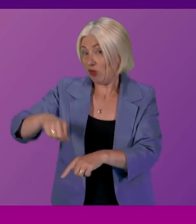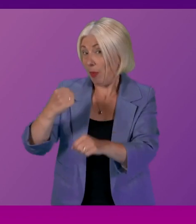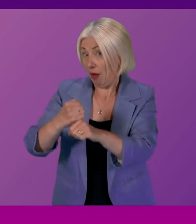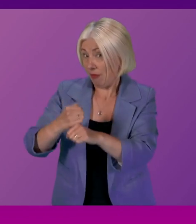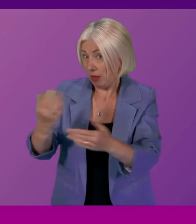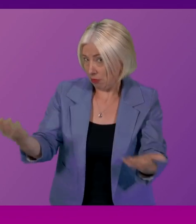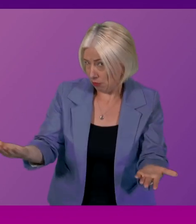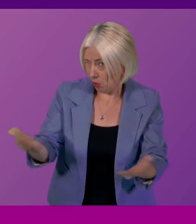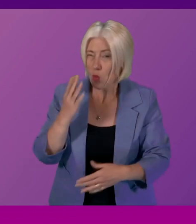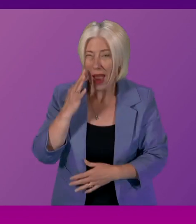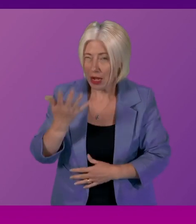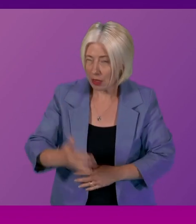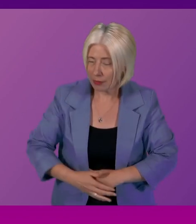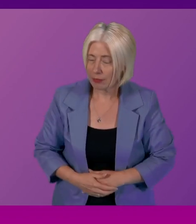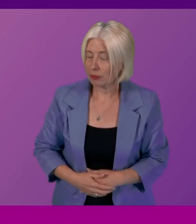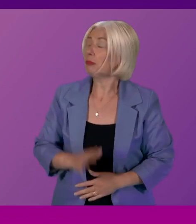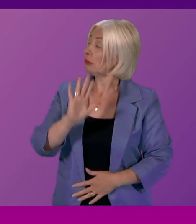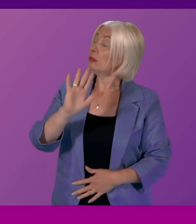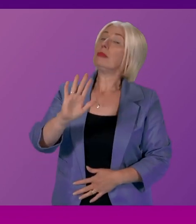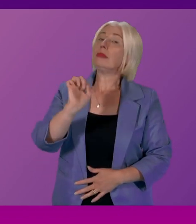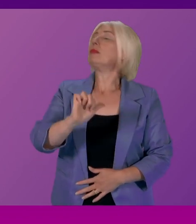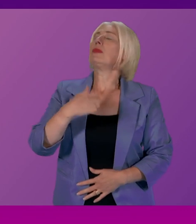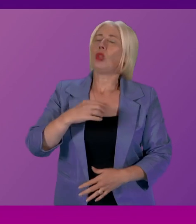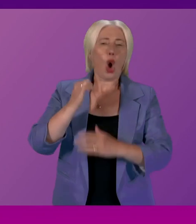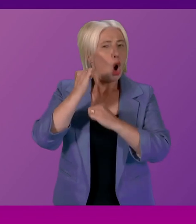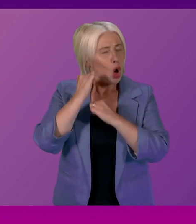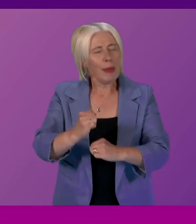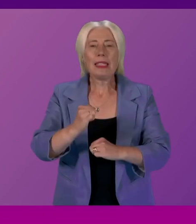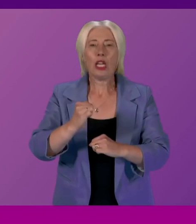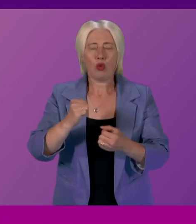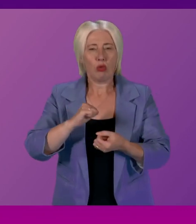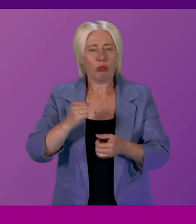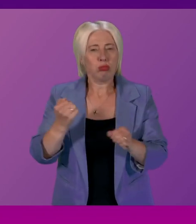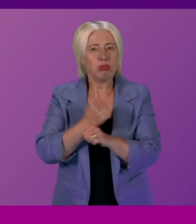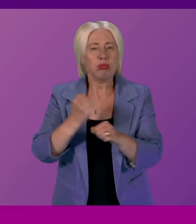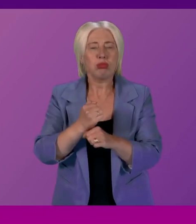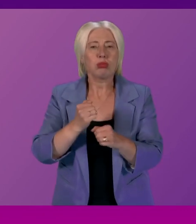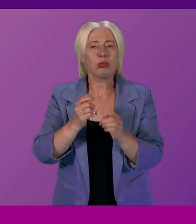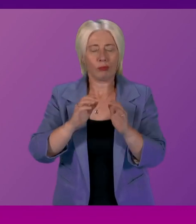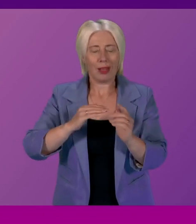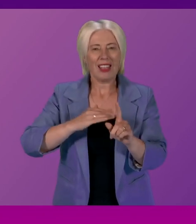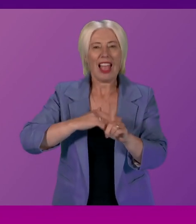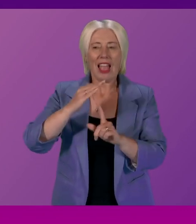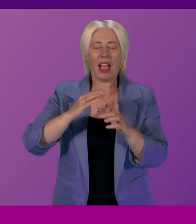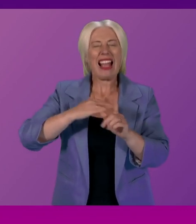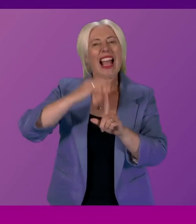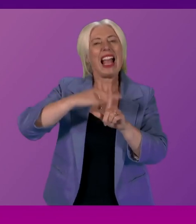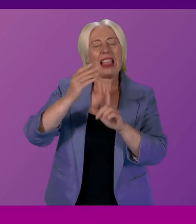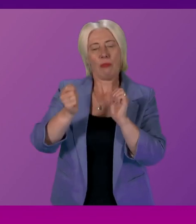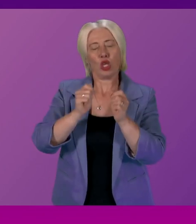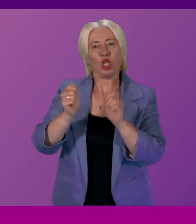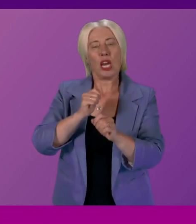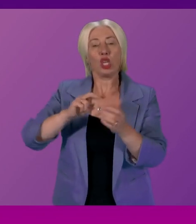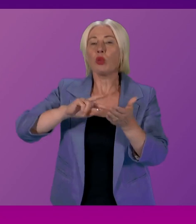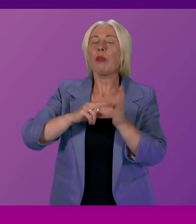first and foremost, I would say that, of course, we're committed to producing our climate change plan. We have to do that. Of course, the Cabinet